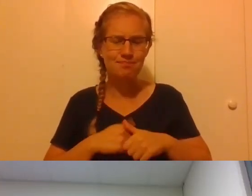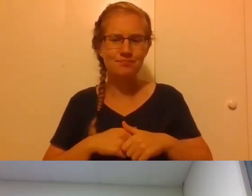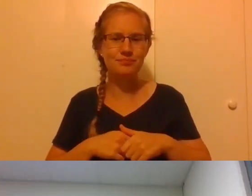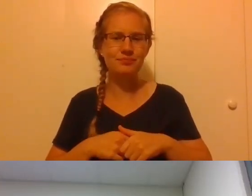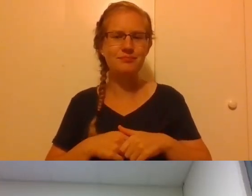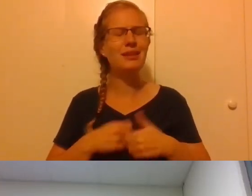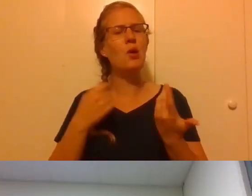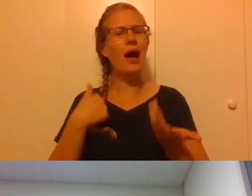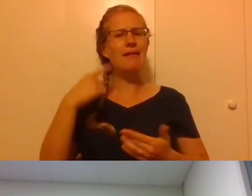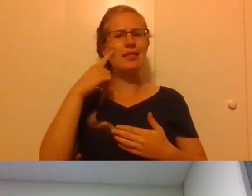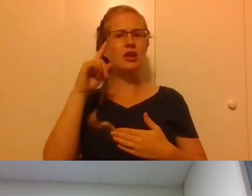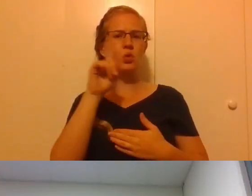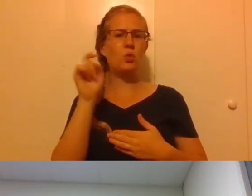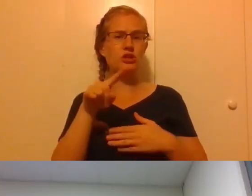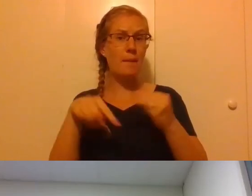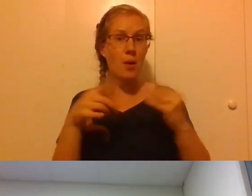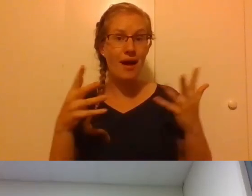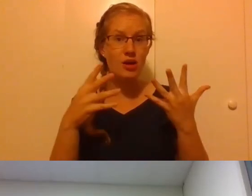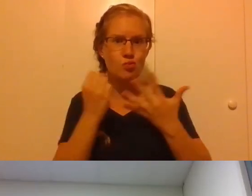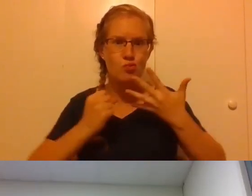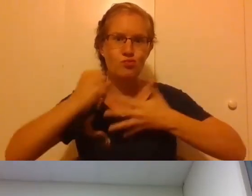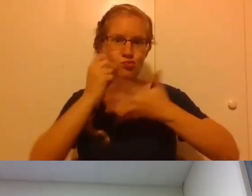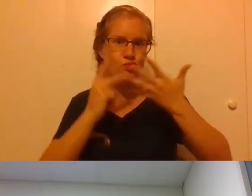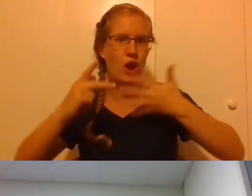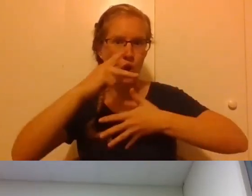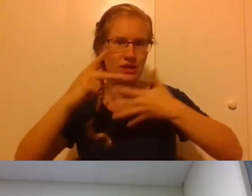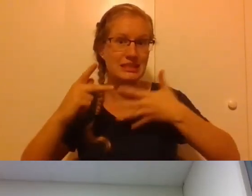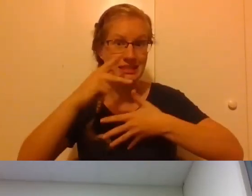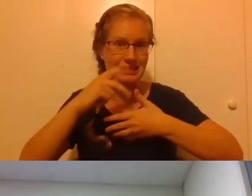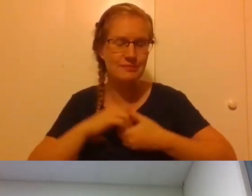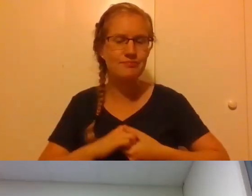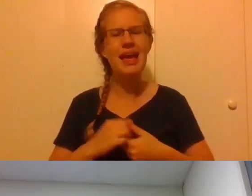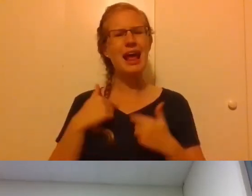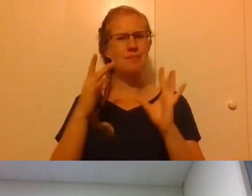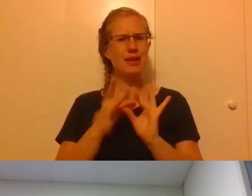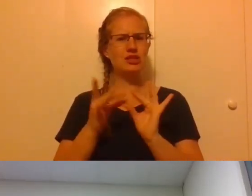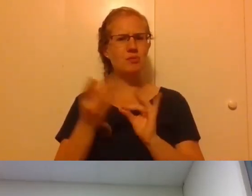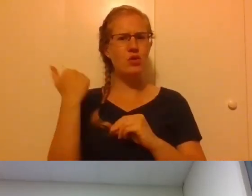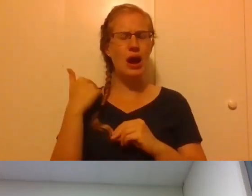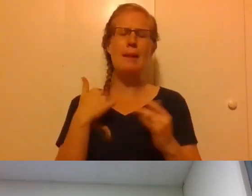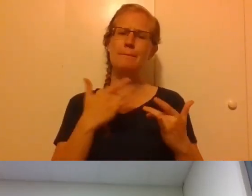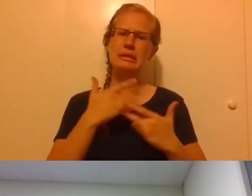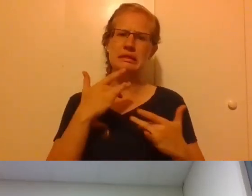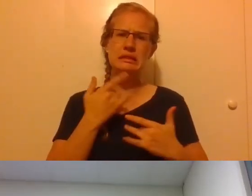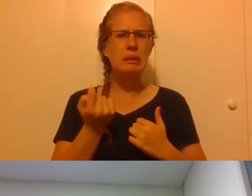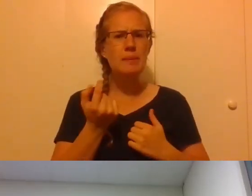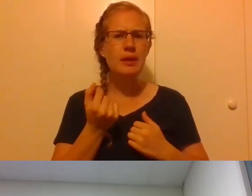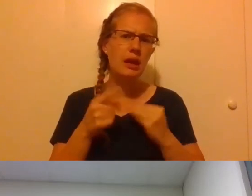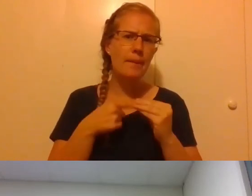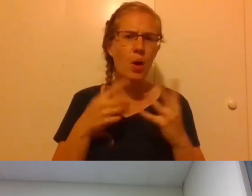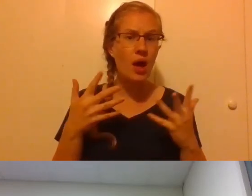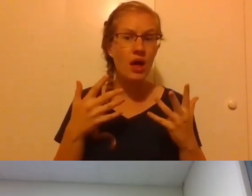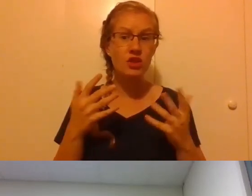I think it's it's a question of the priority that I get. And as I said in my talk, I worry a little